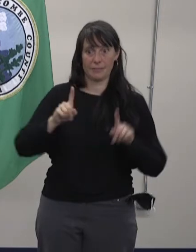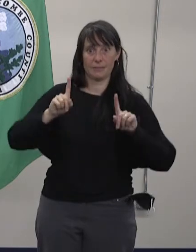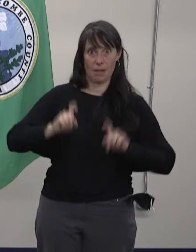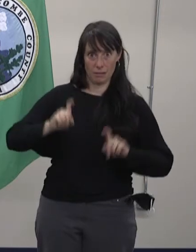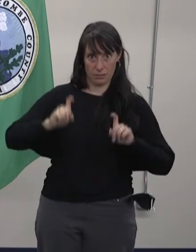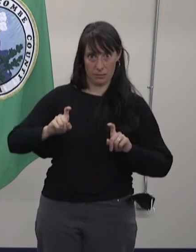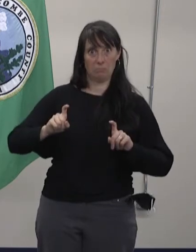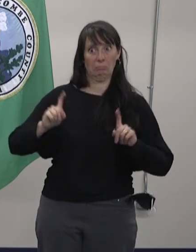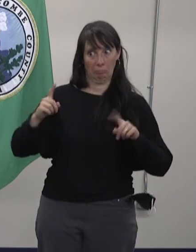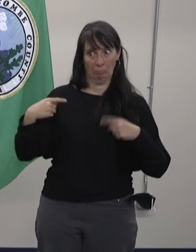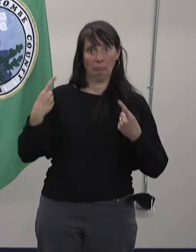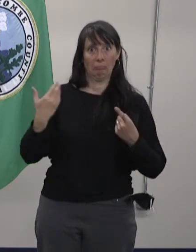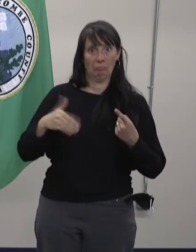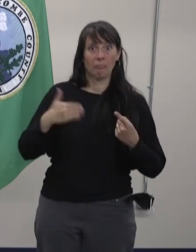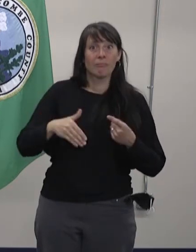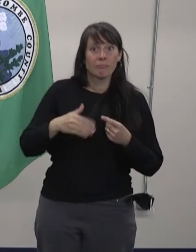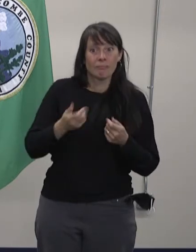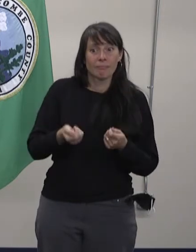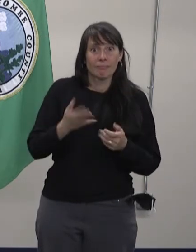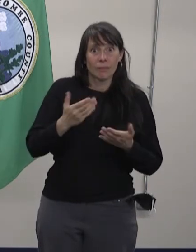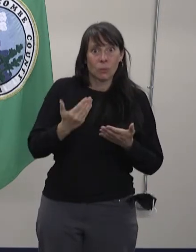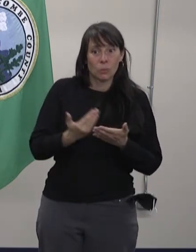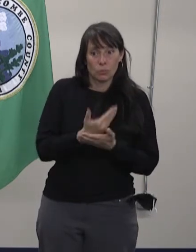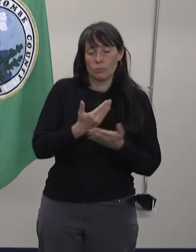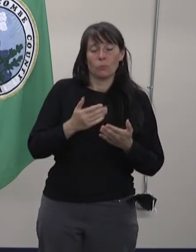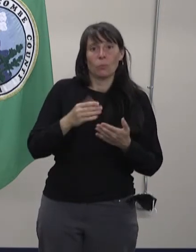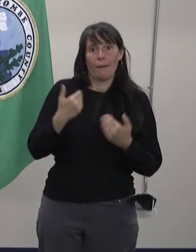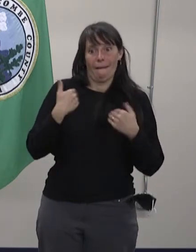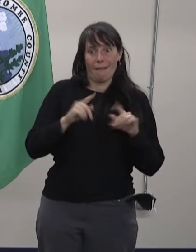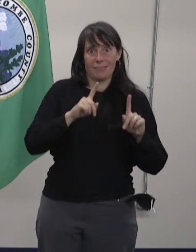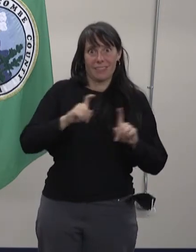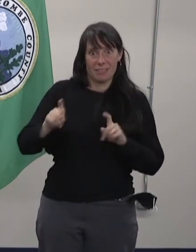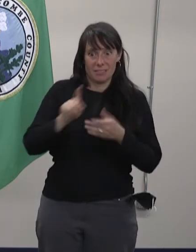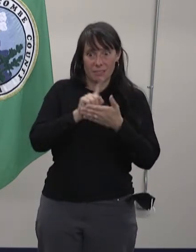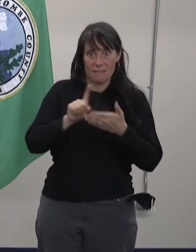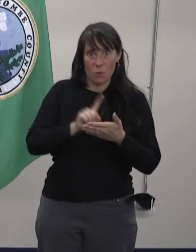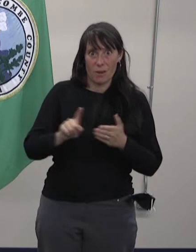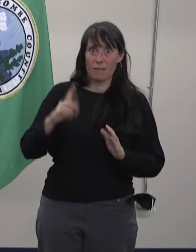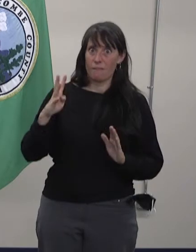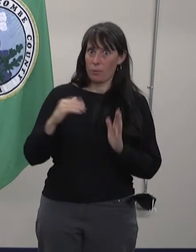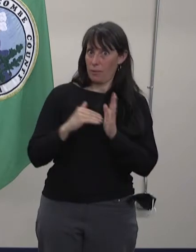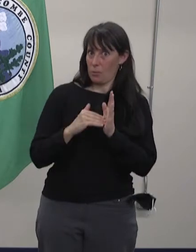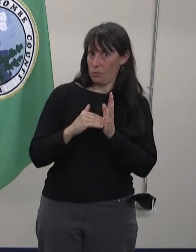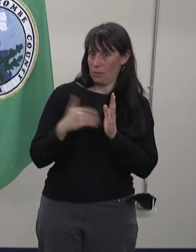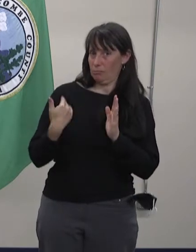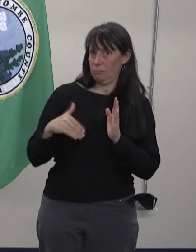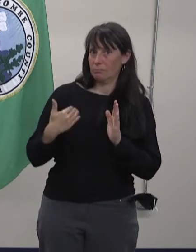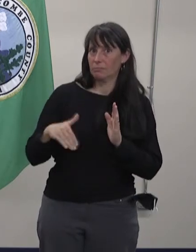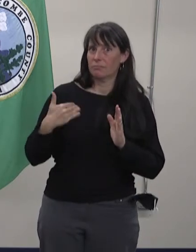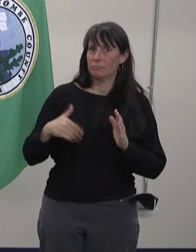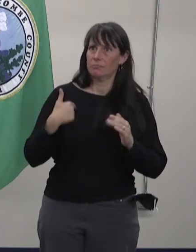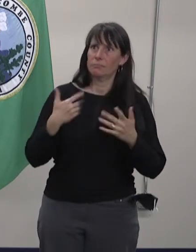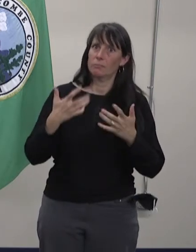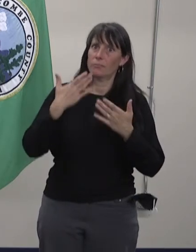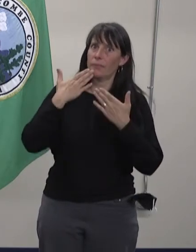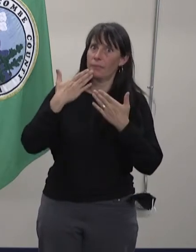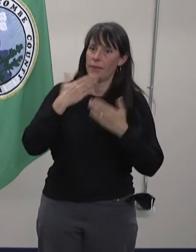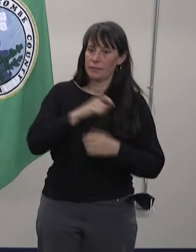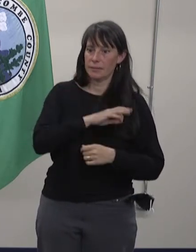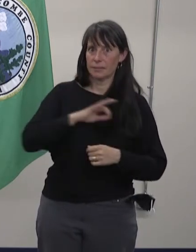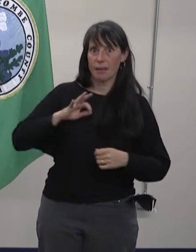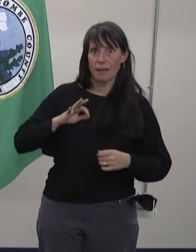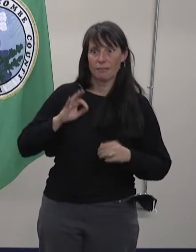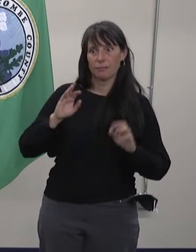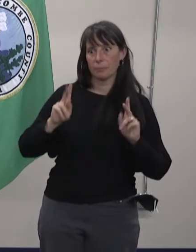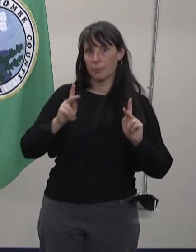to see about 4,000 tests administered throughout our county each week. We want to thank our dedicated staff, volunteers, and